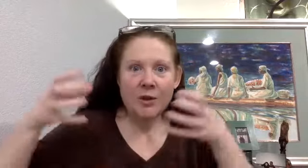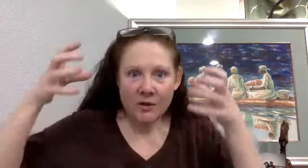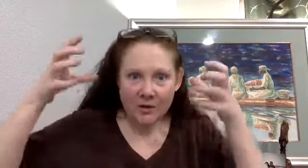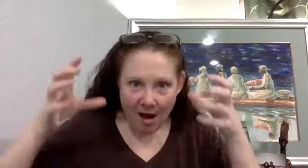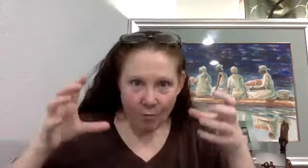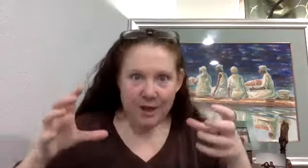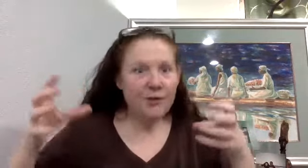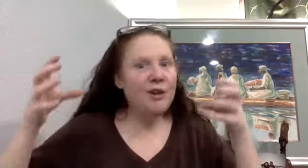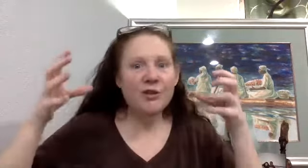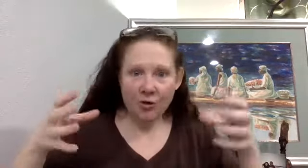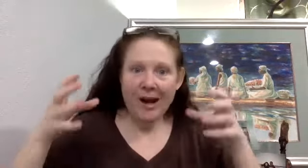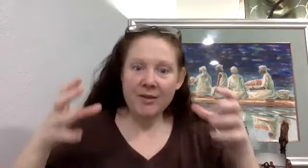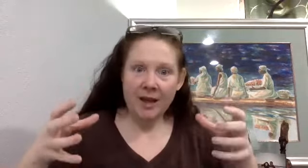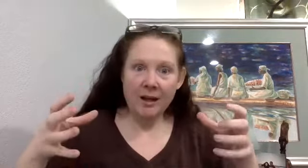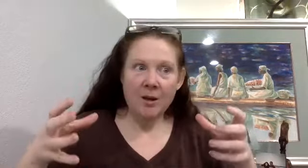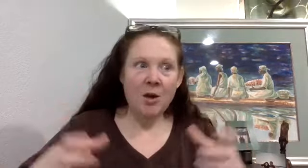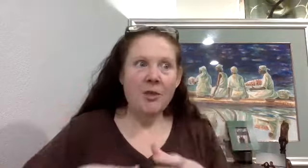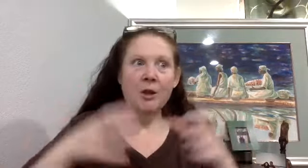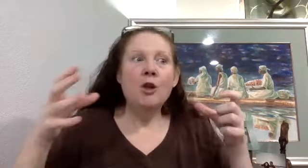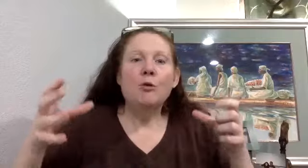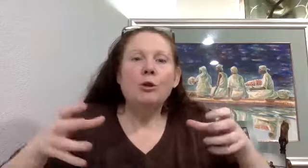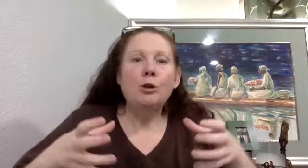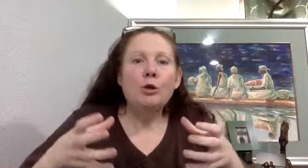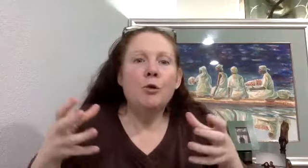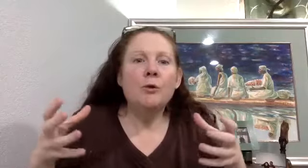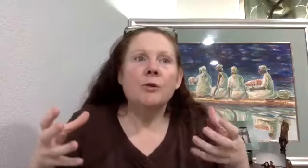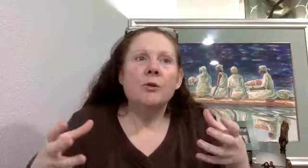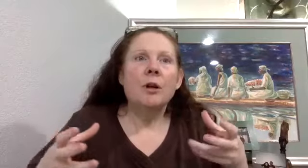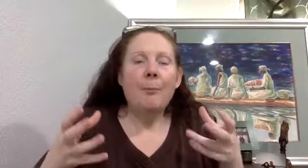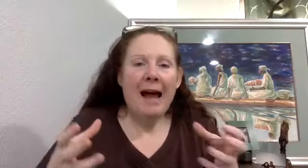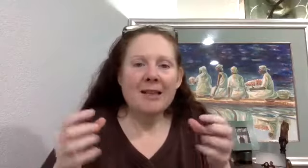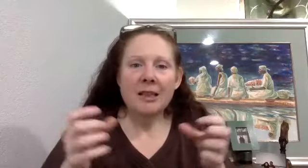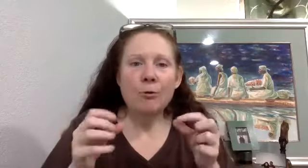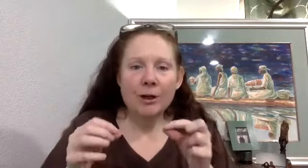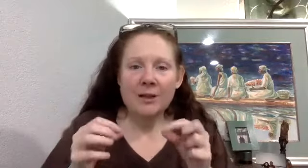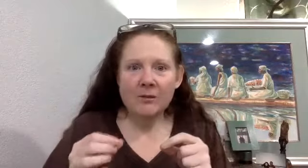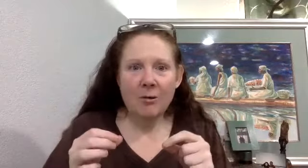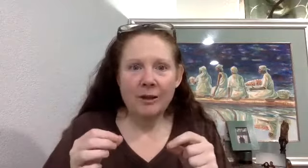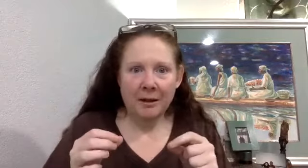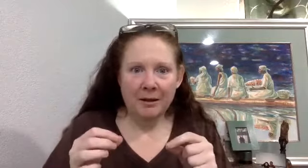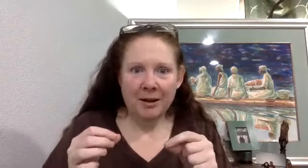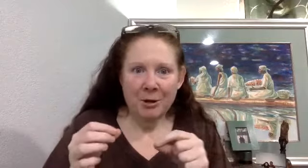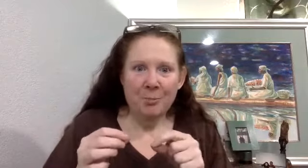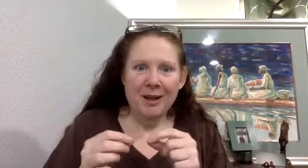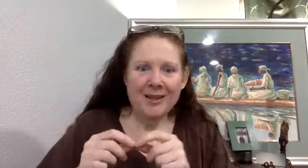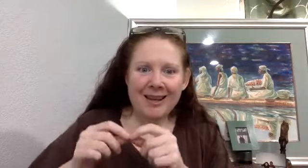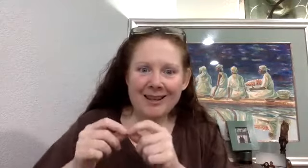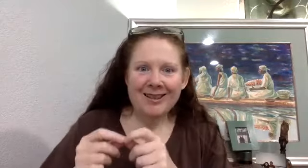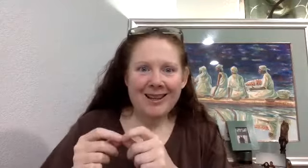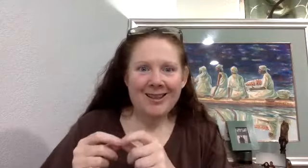this is, obesity is the great thing that you lose capacity really slowly because it's, it's,